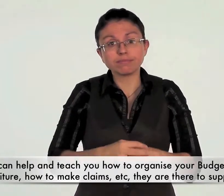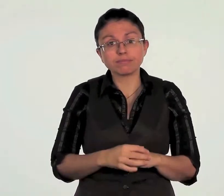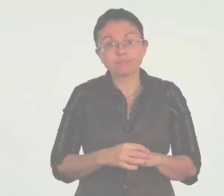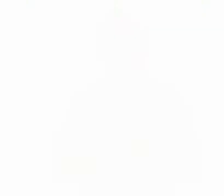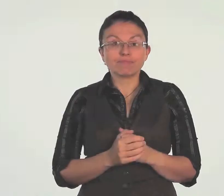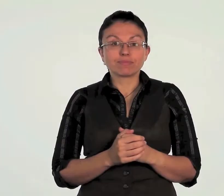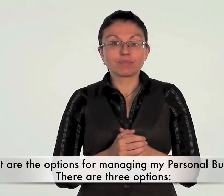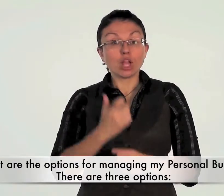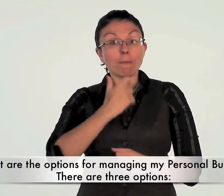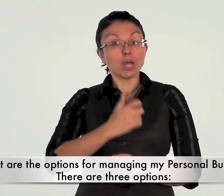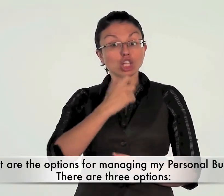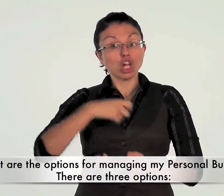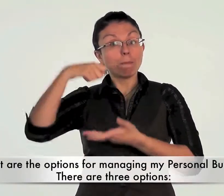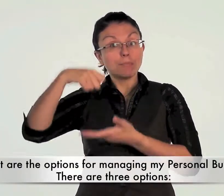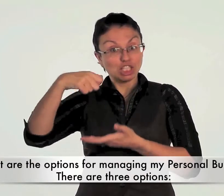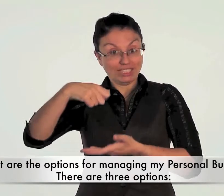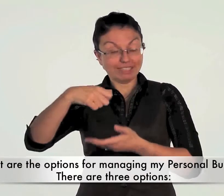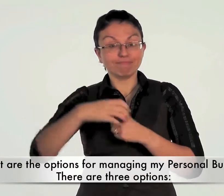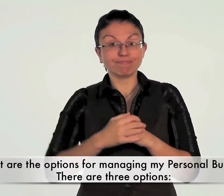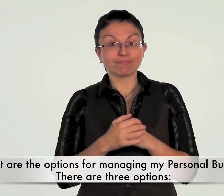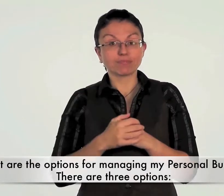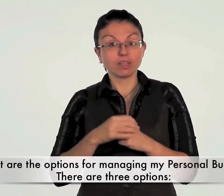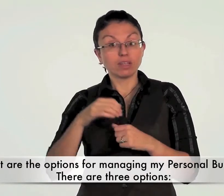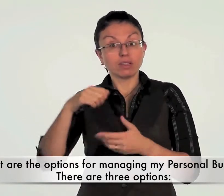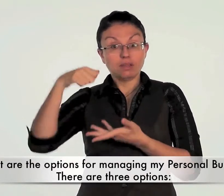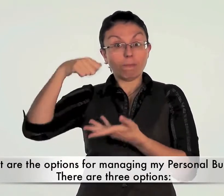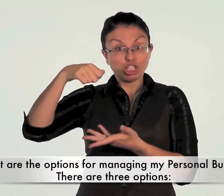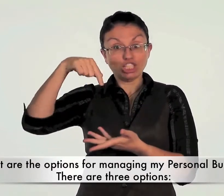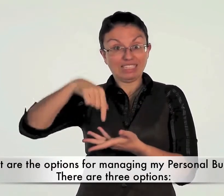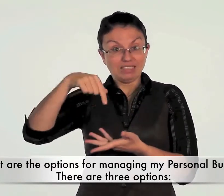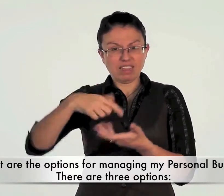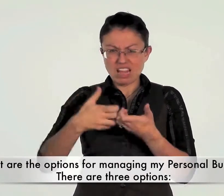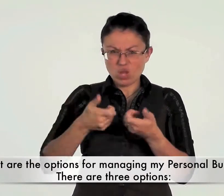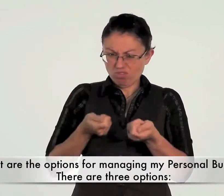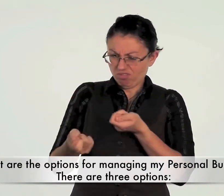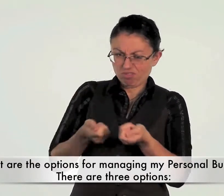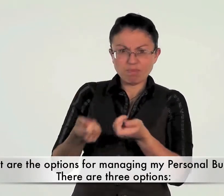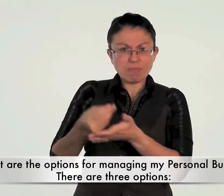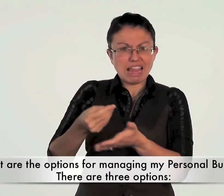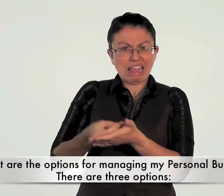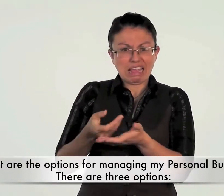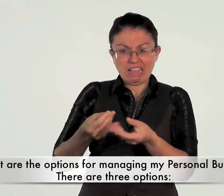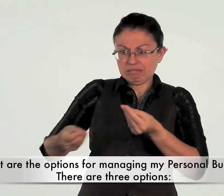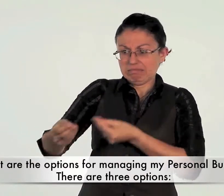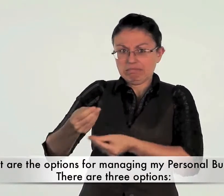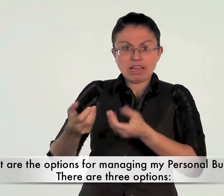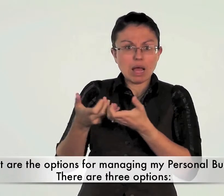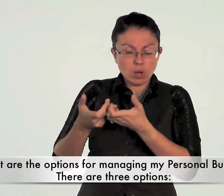are there to support you. What are the options for managing my personal budget? There are three options.